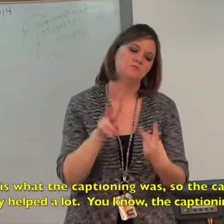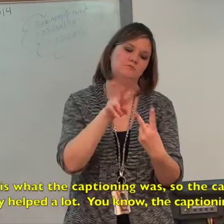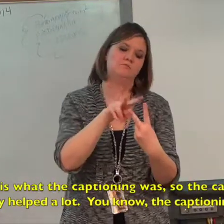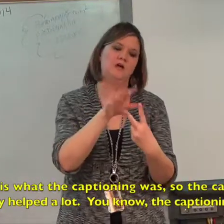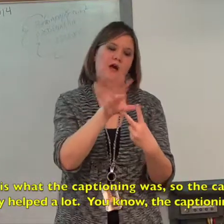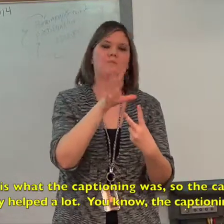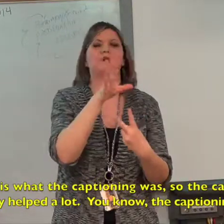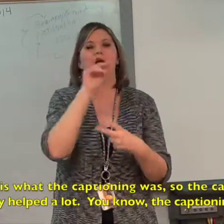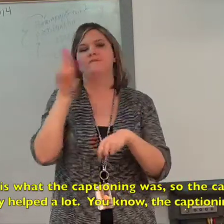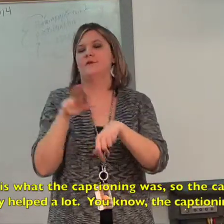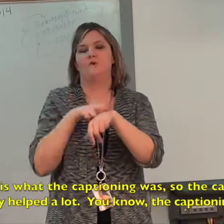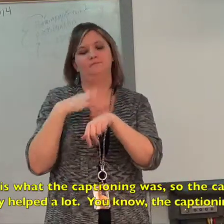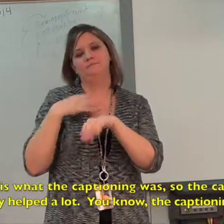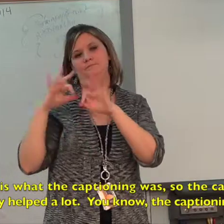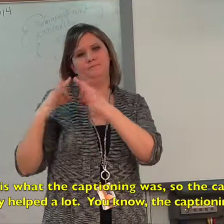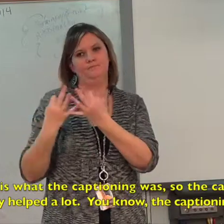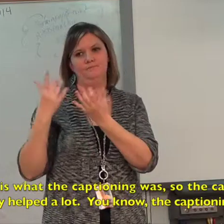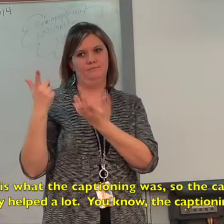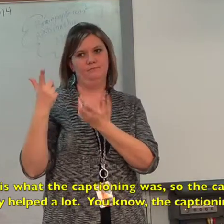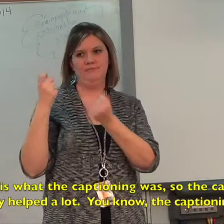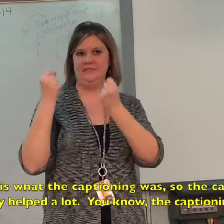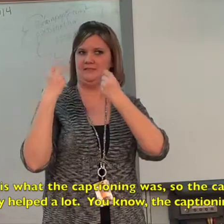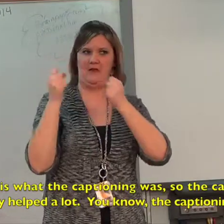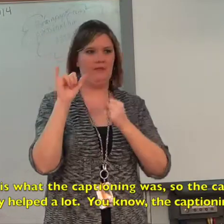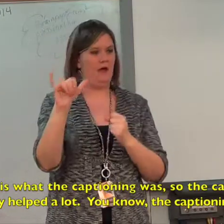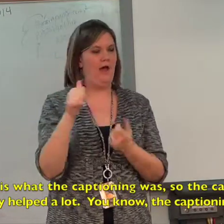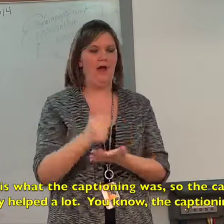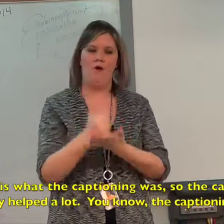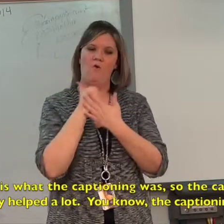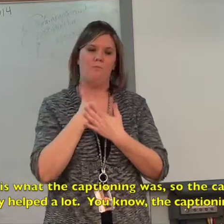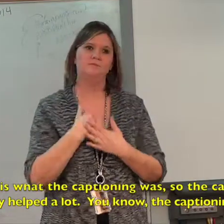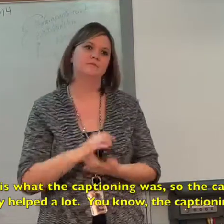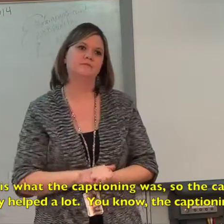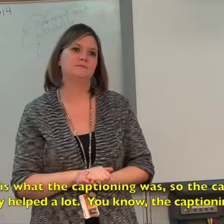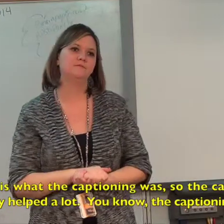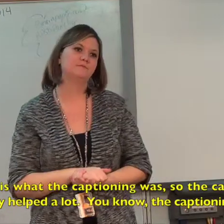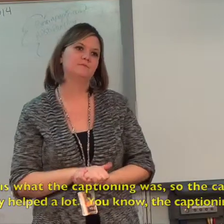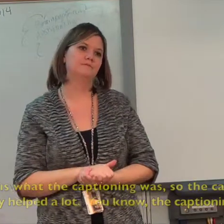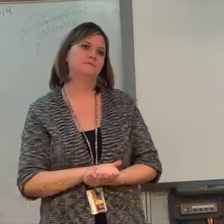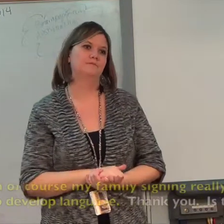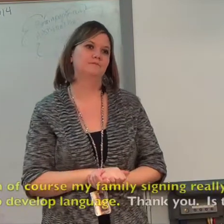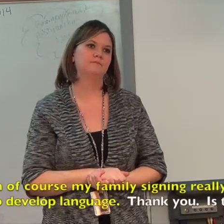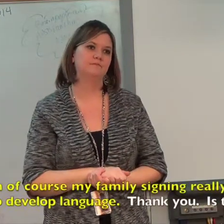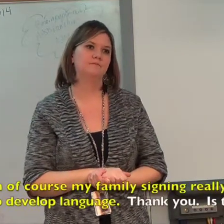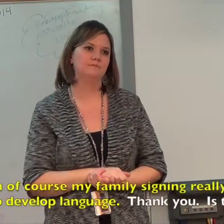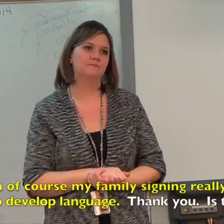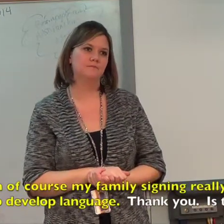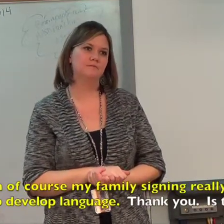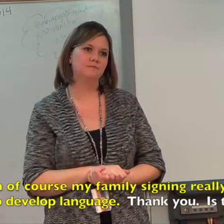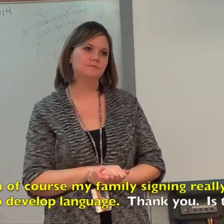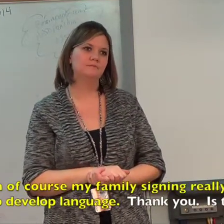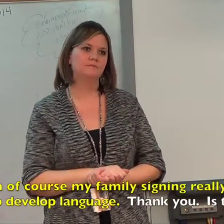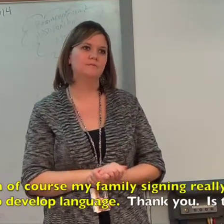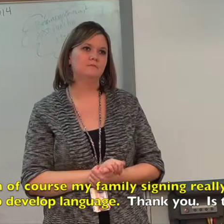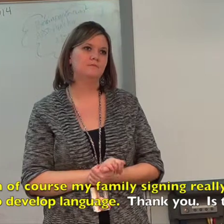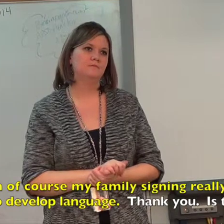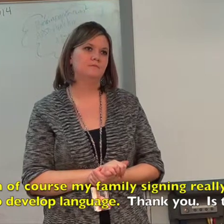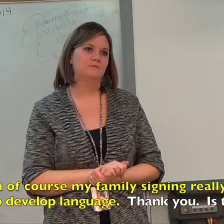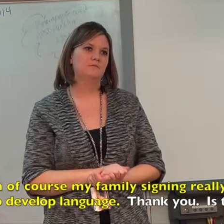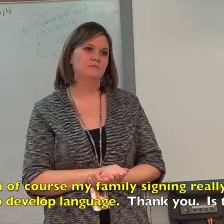actually helped a lot. You know, the captioning and then, of course, my family signing really helped me to develop language.